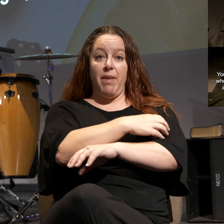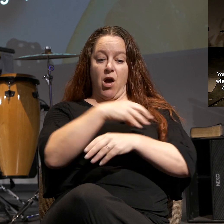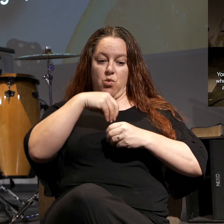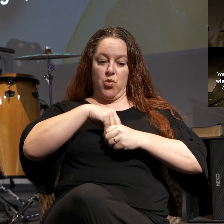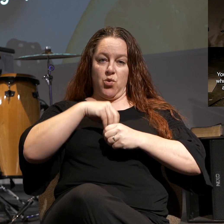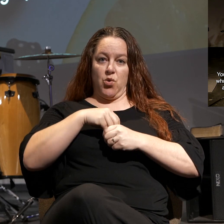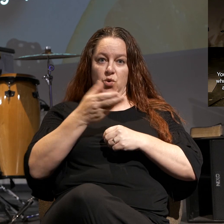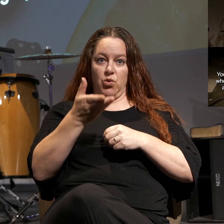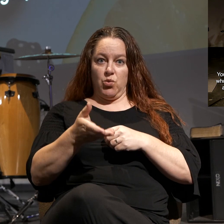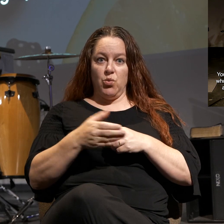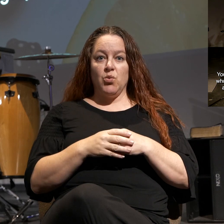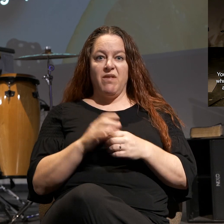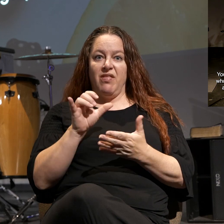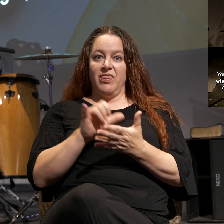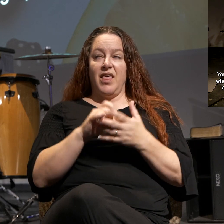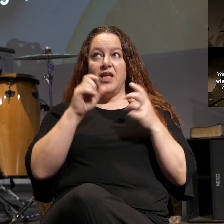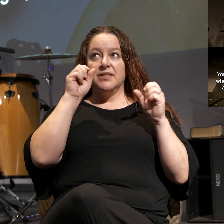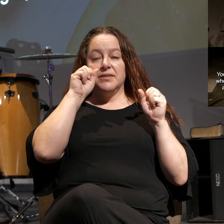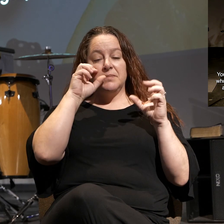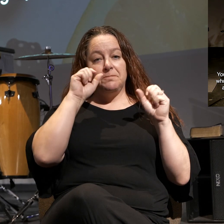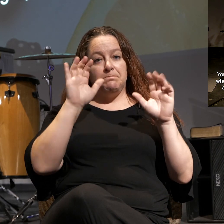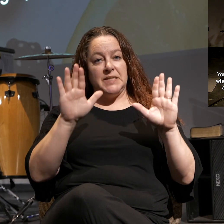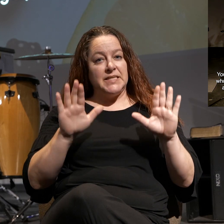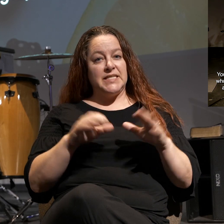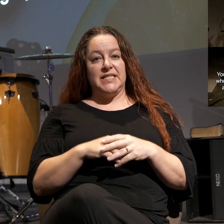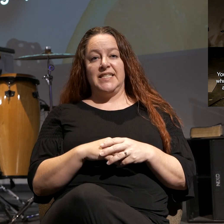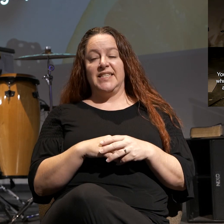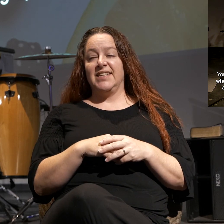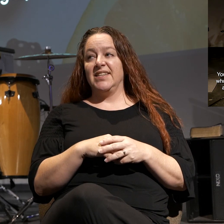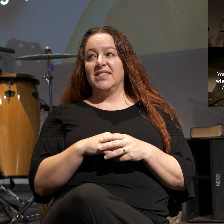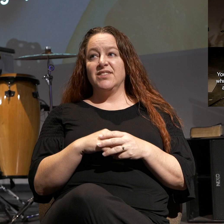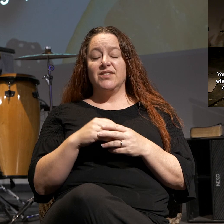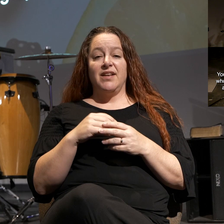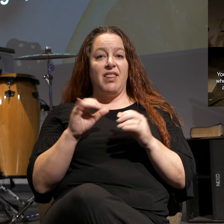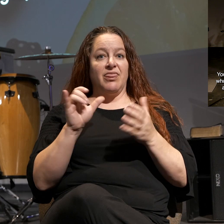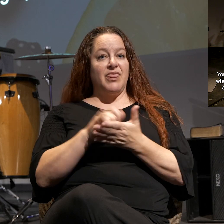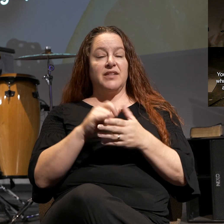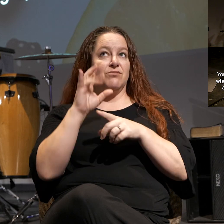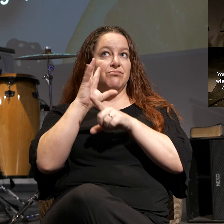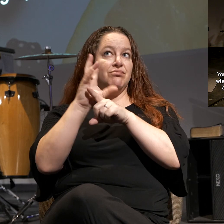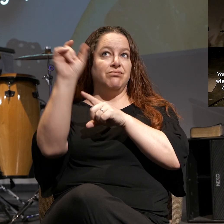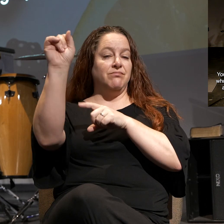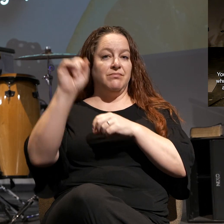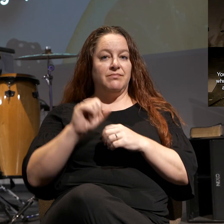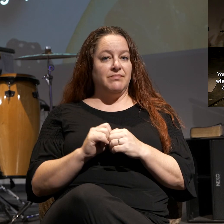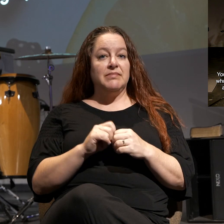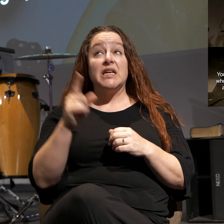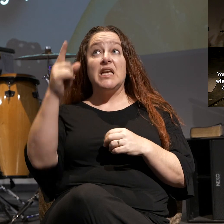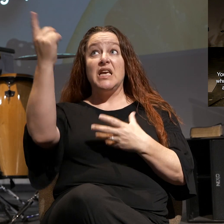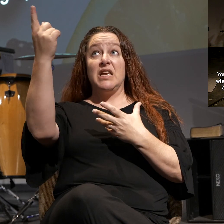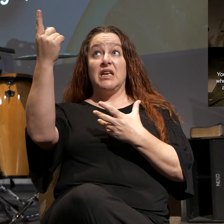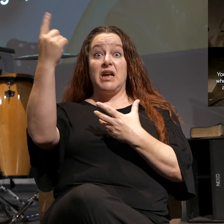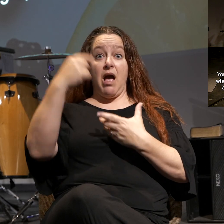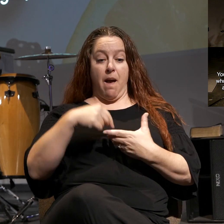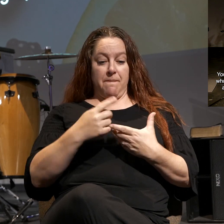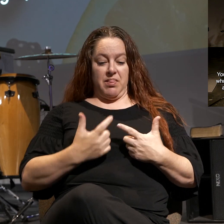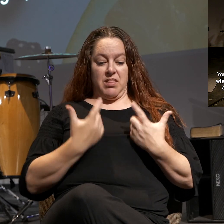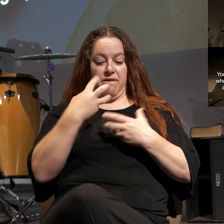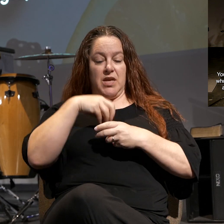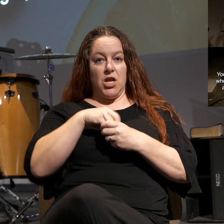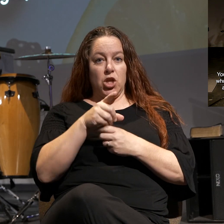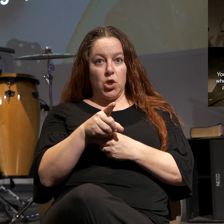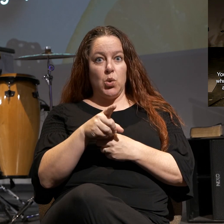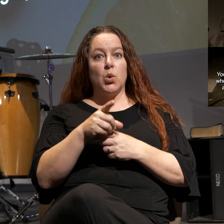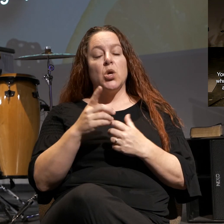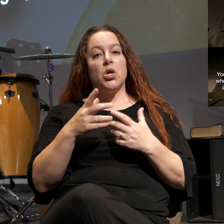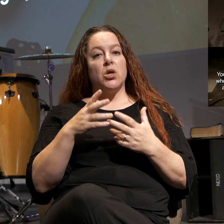within you, that is amazing. That is out of this world. And so if He comes to dwell within you, and you learn